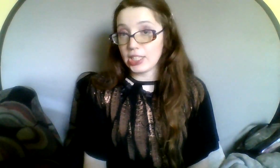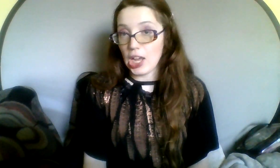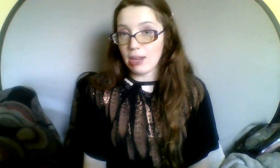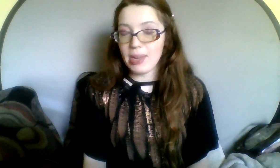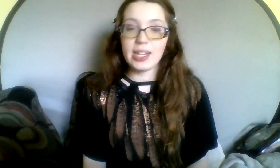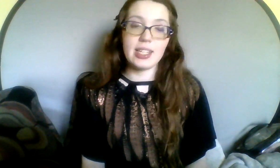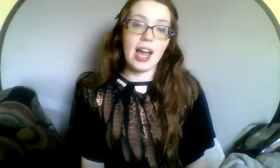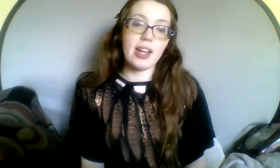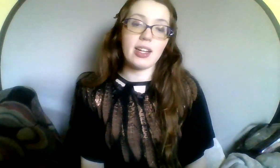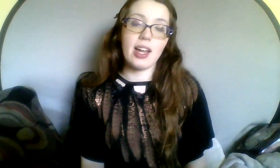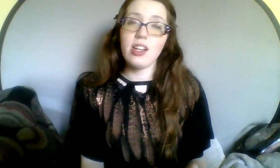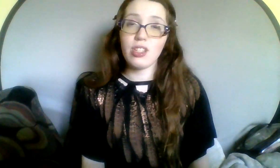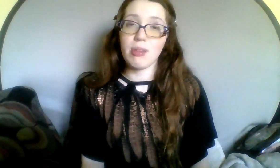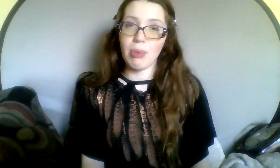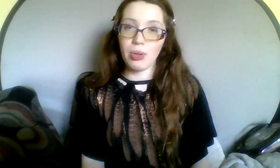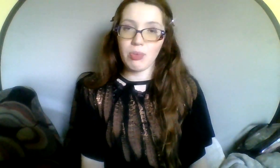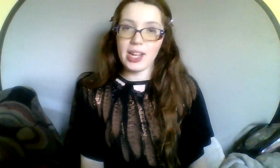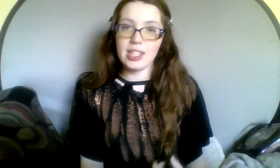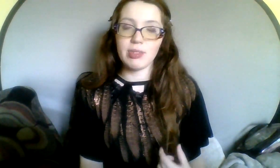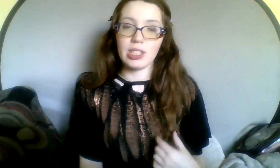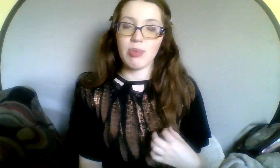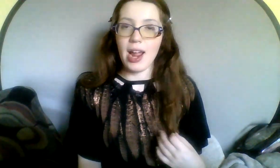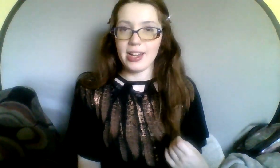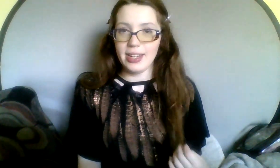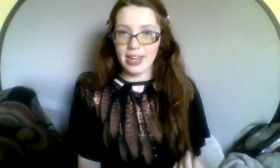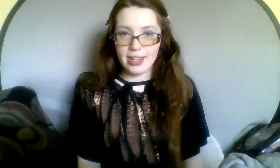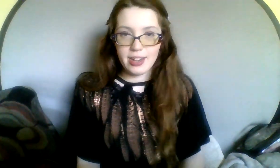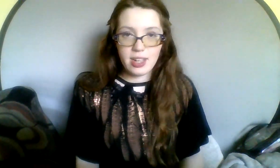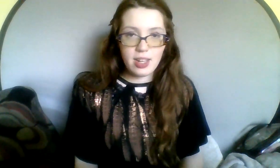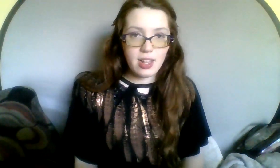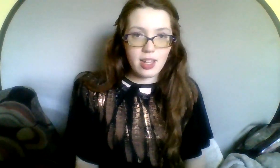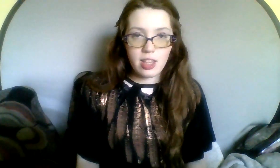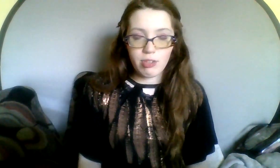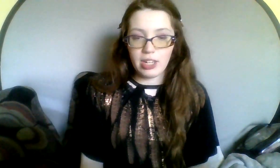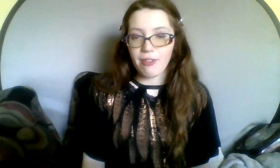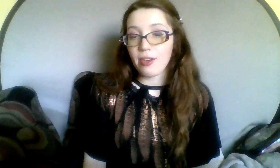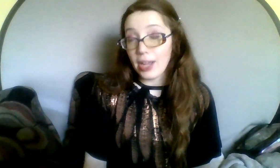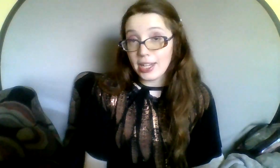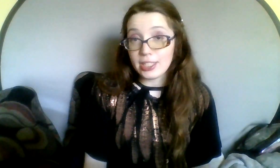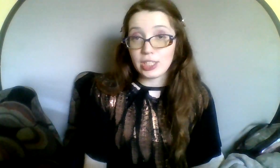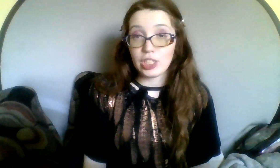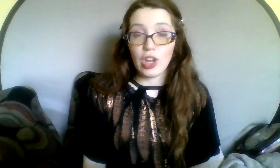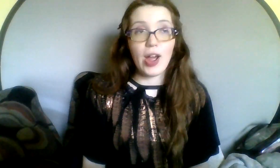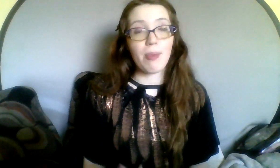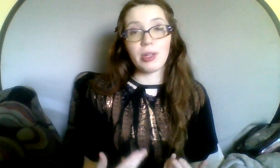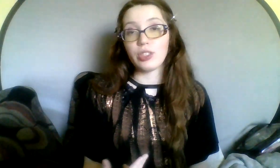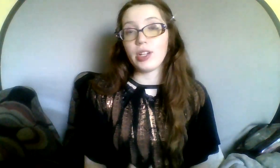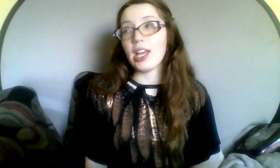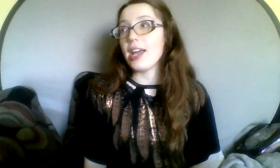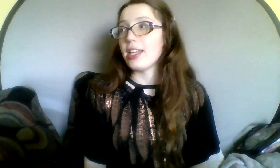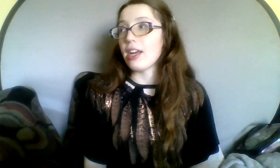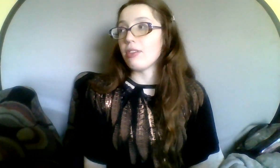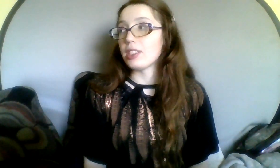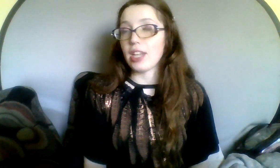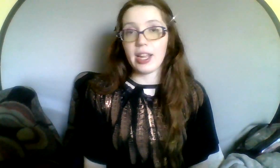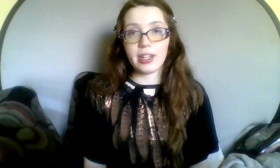song meant. I kind of took it both ways, which is why I did it three different ways. So I hope you enjoyed that. And then I was like,